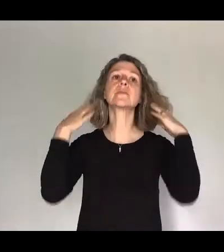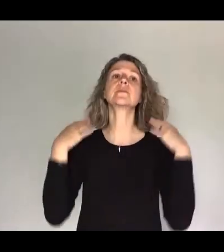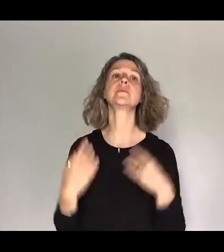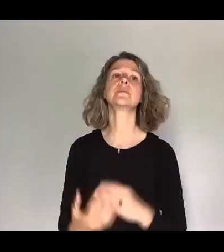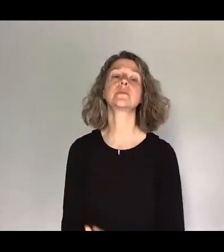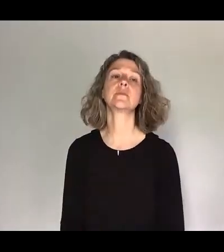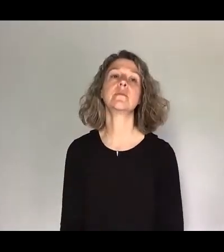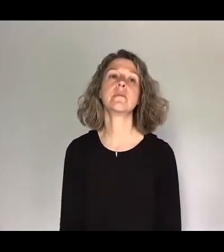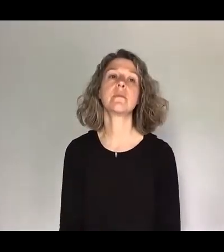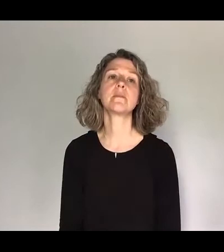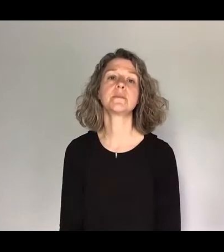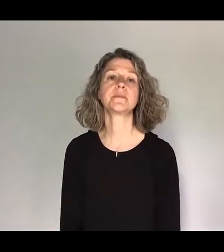can we stand together